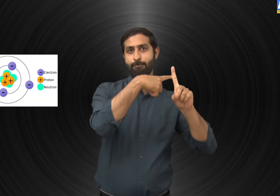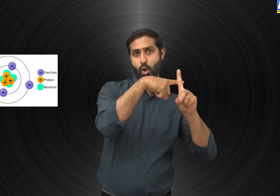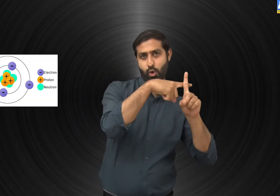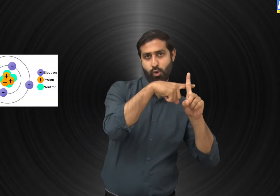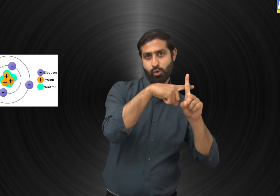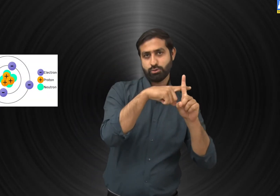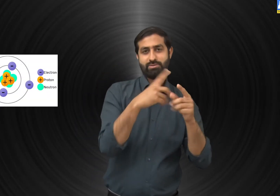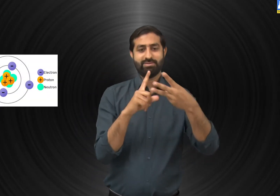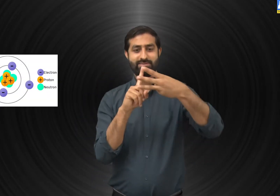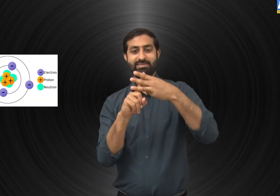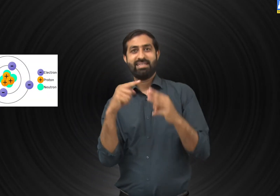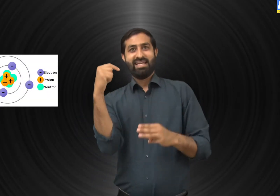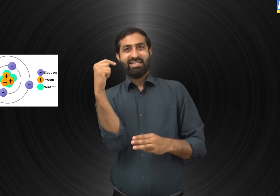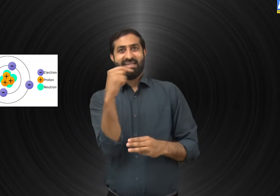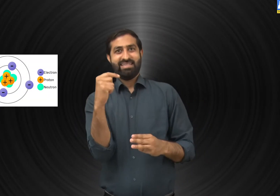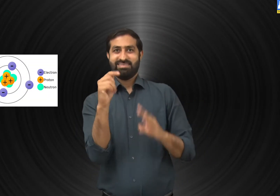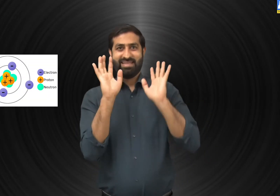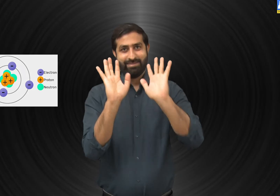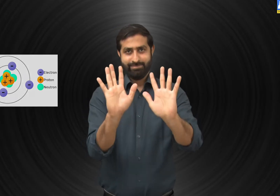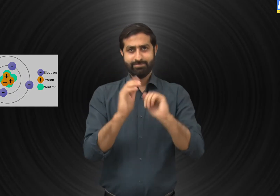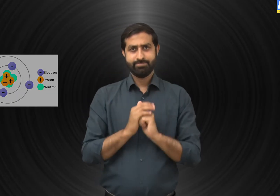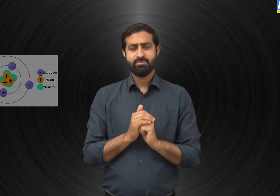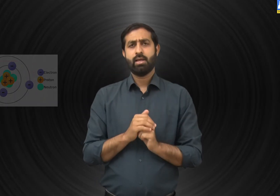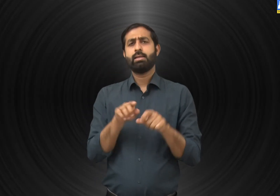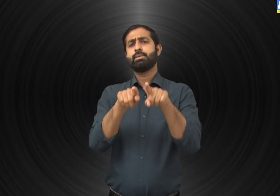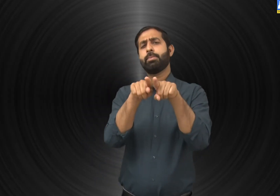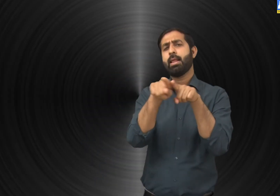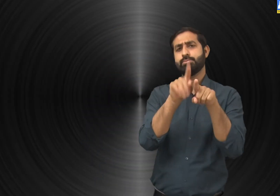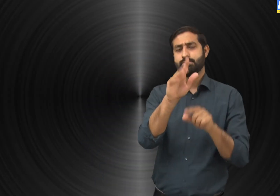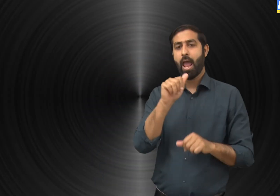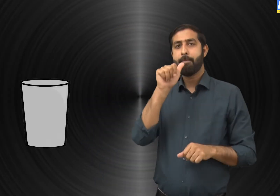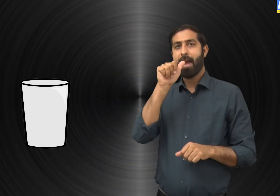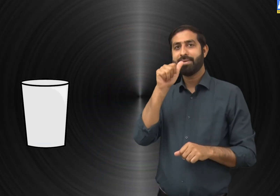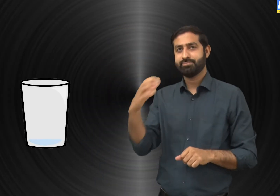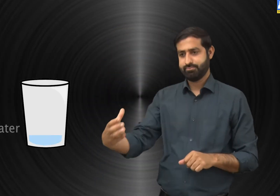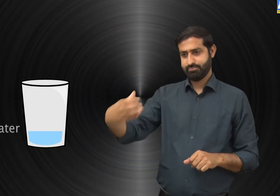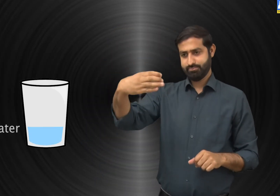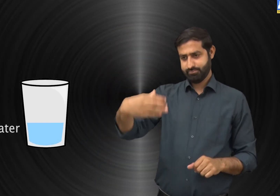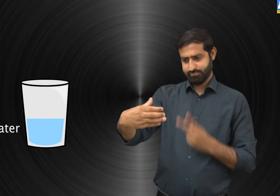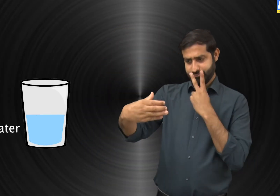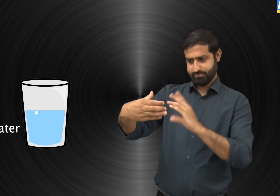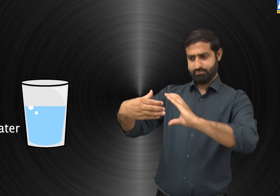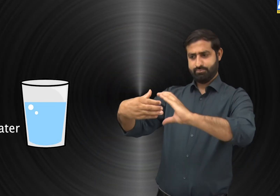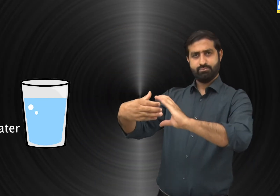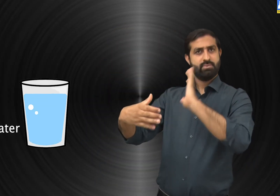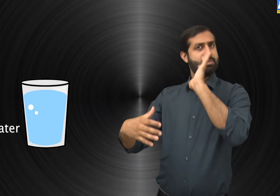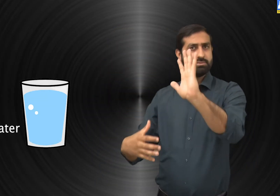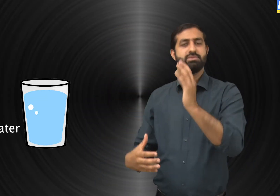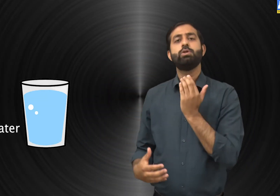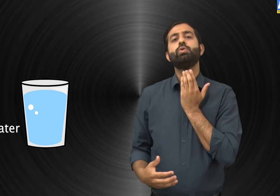or negatively charged particle. For example, when we